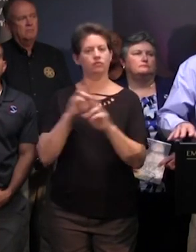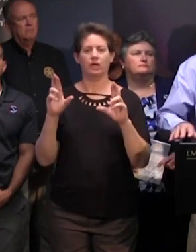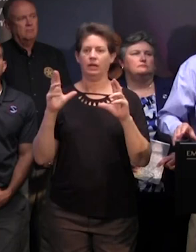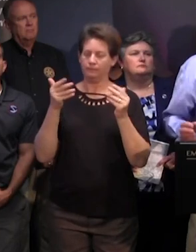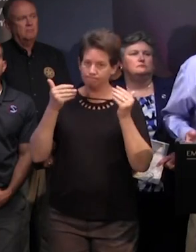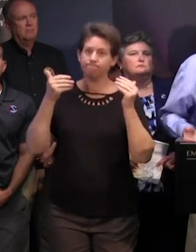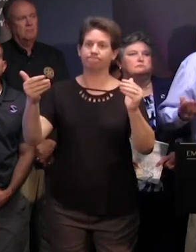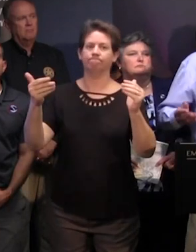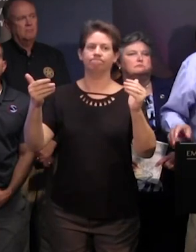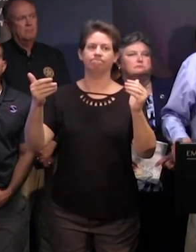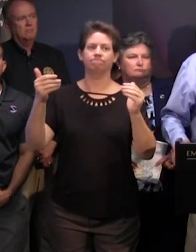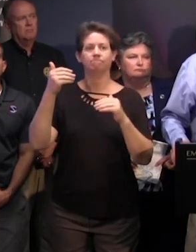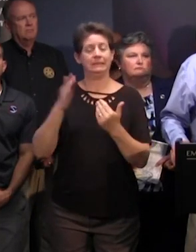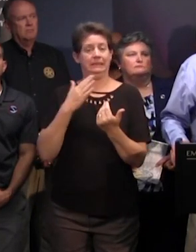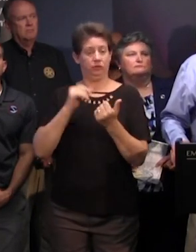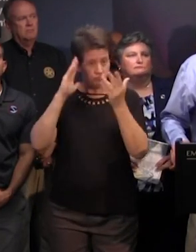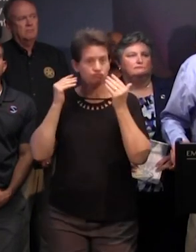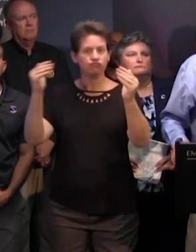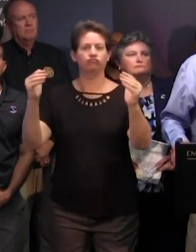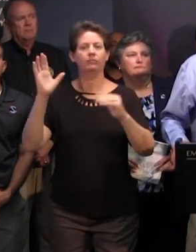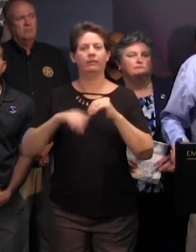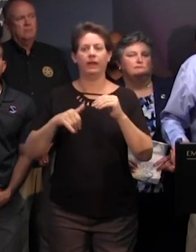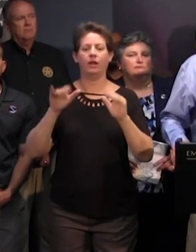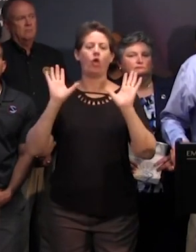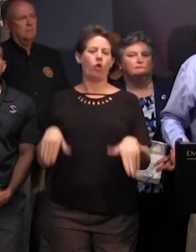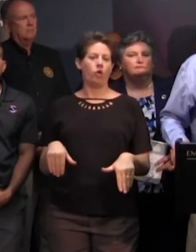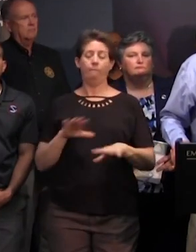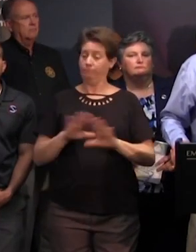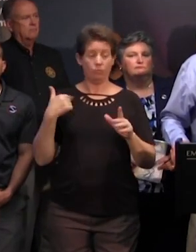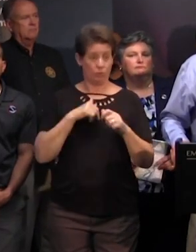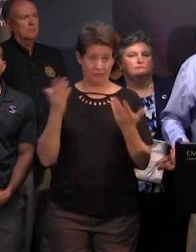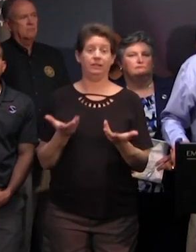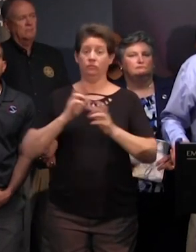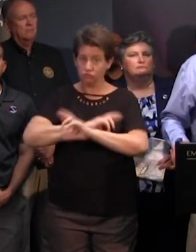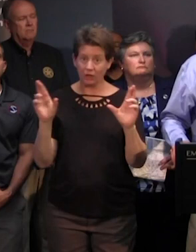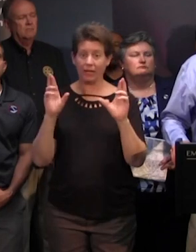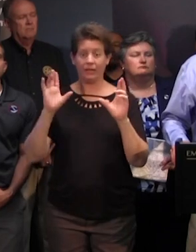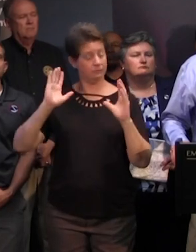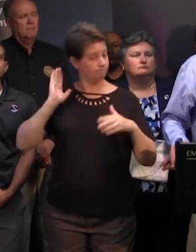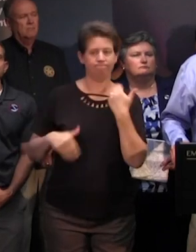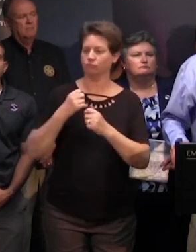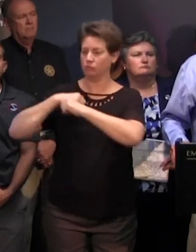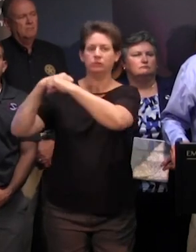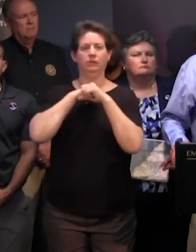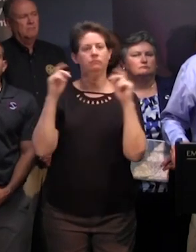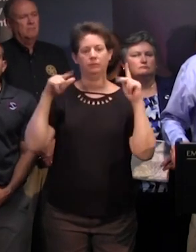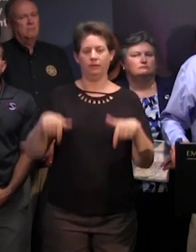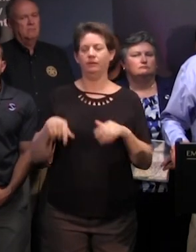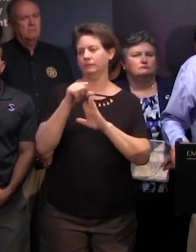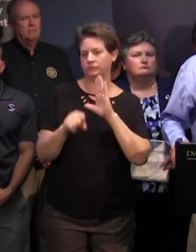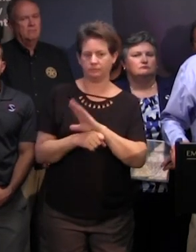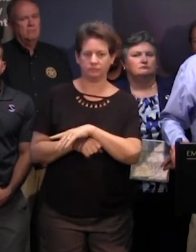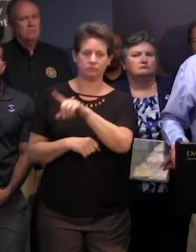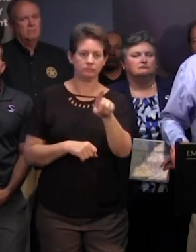easier to stand down than it is to get organized and stand up but we're up and we're going to stay up and we can protect the people of this state the